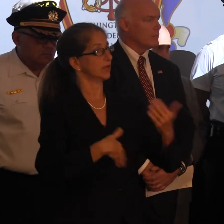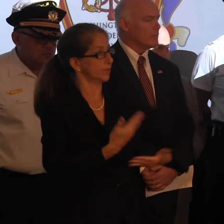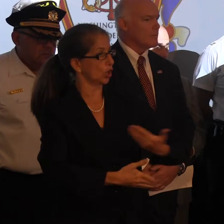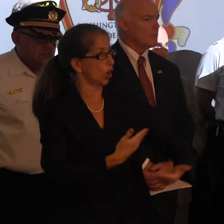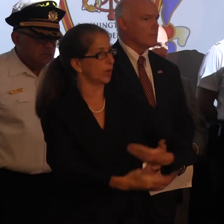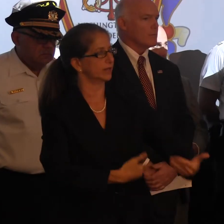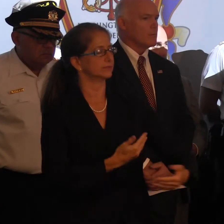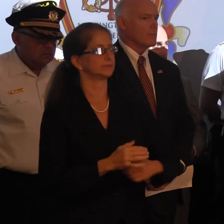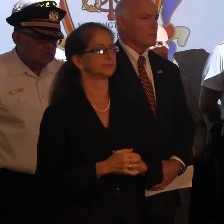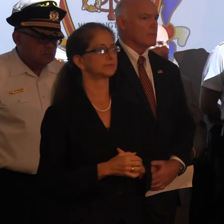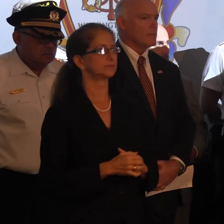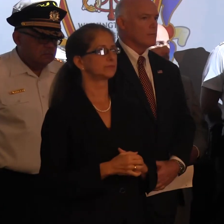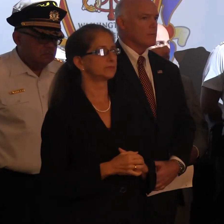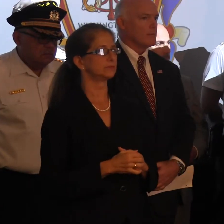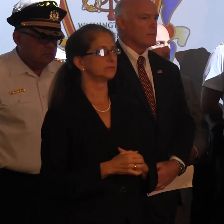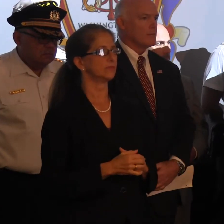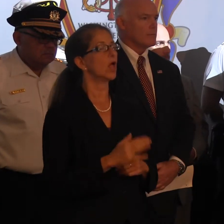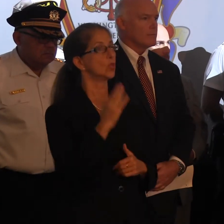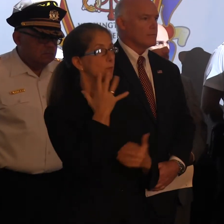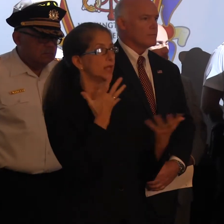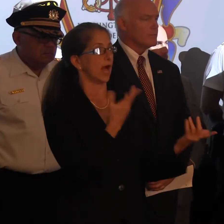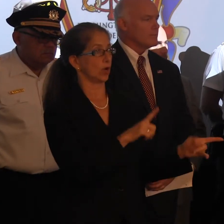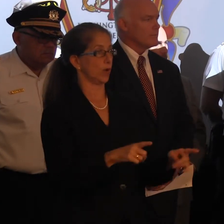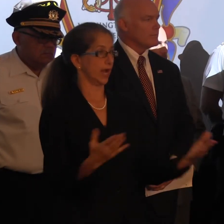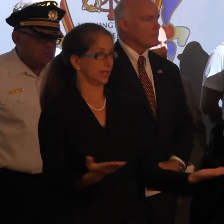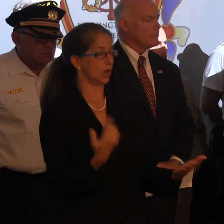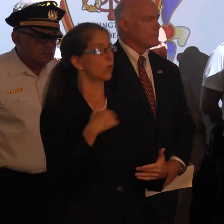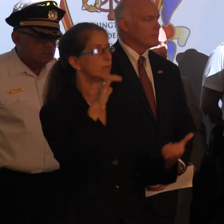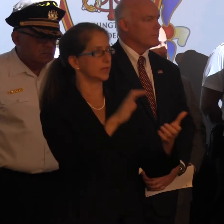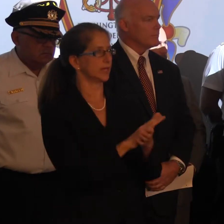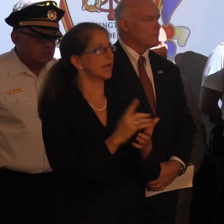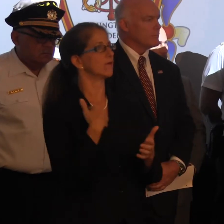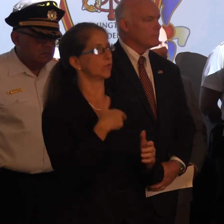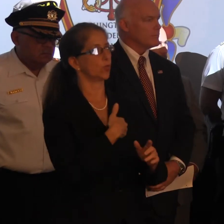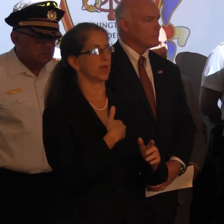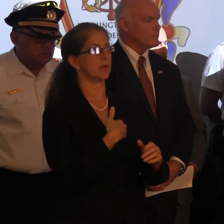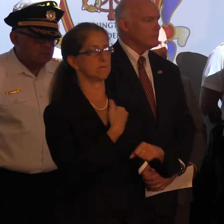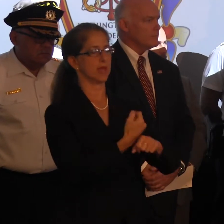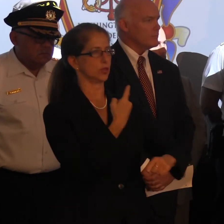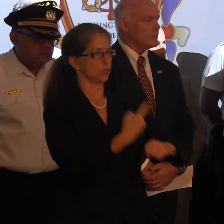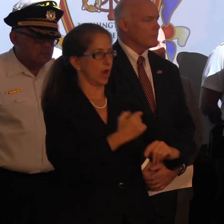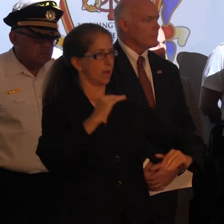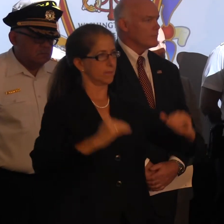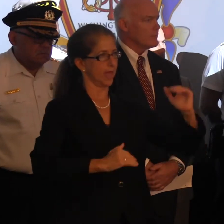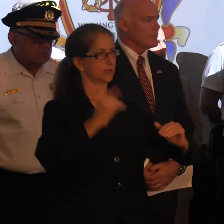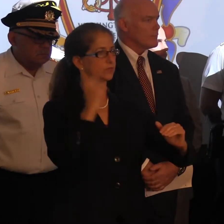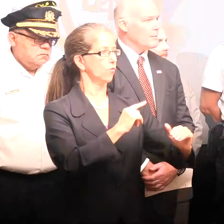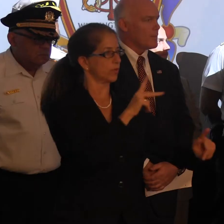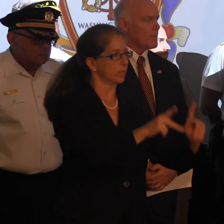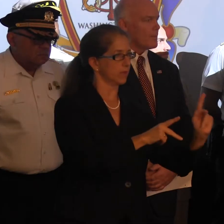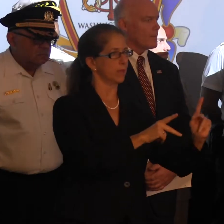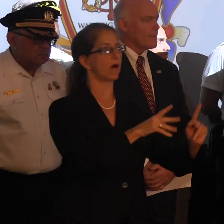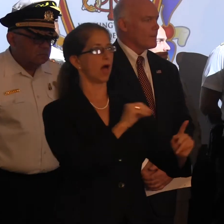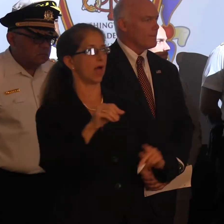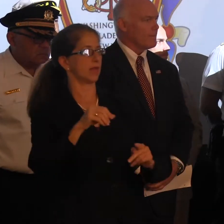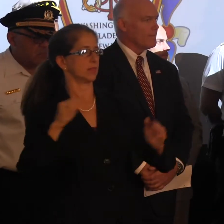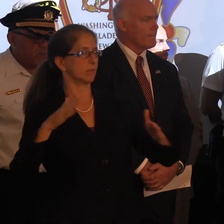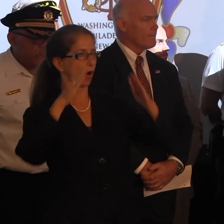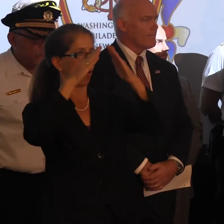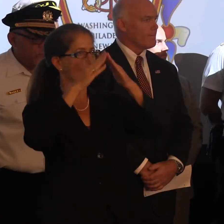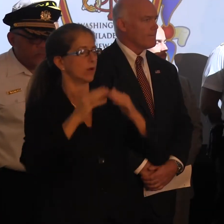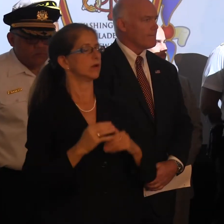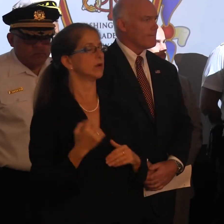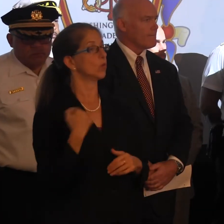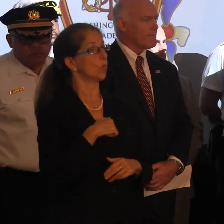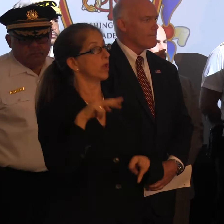though there will be a lot going on here. We believe we have struck that right balance for the public, and we